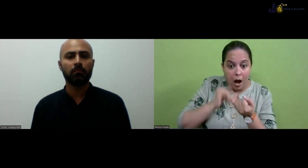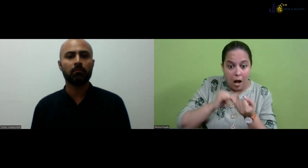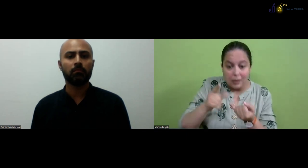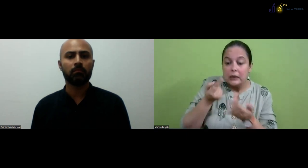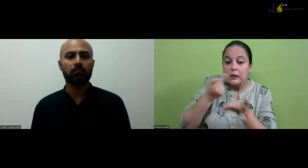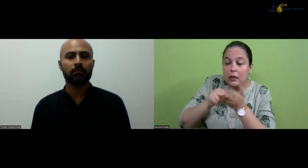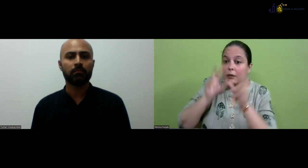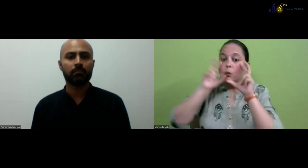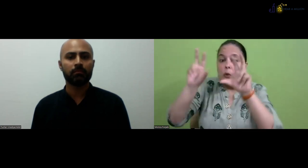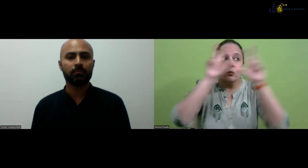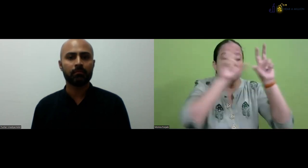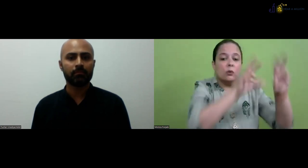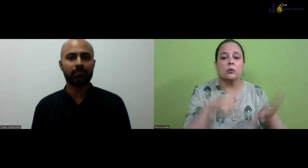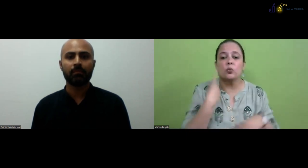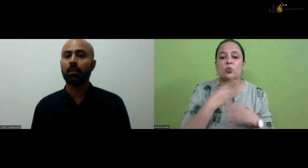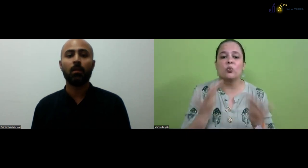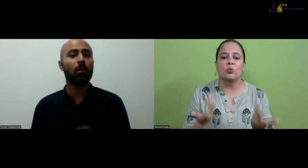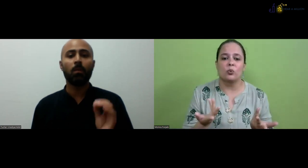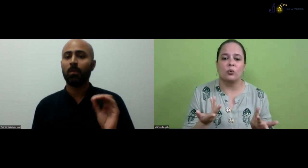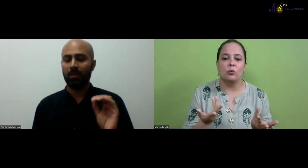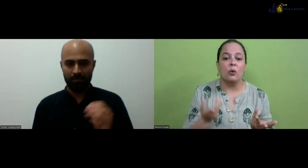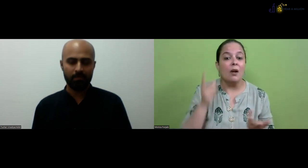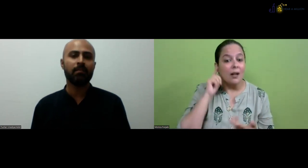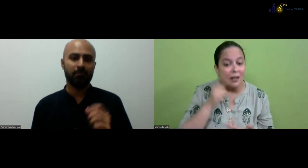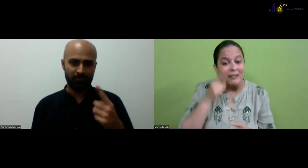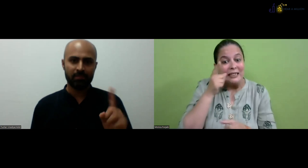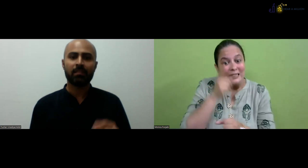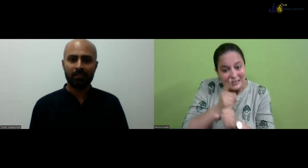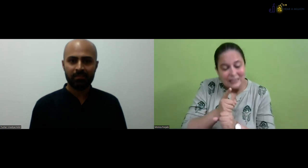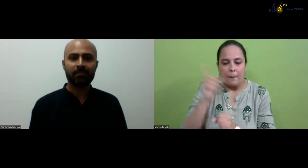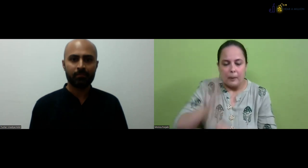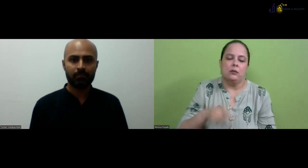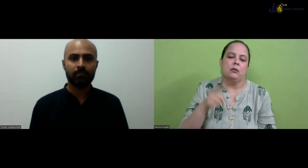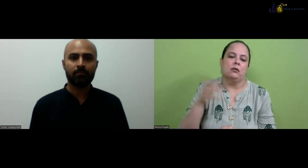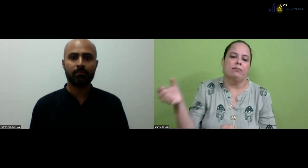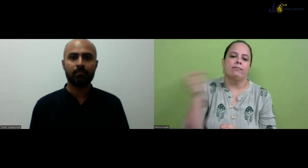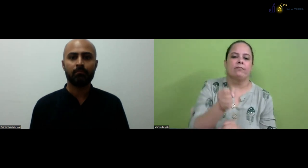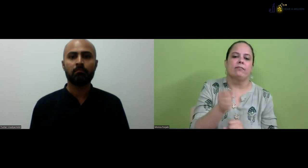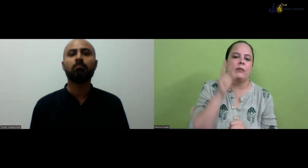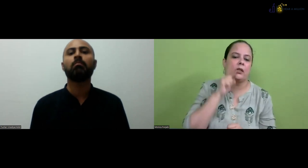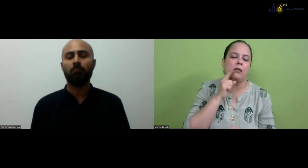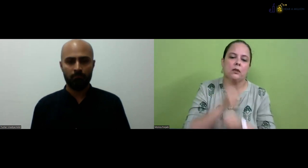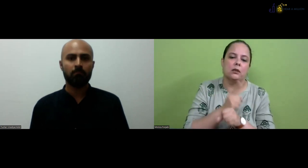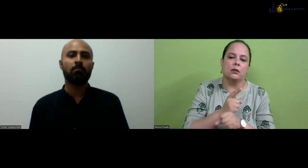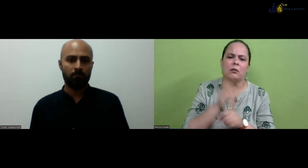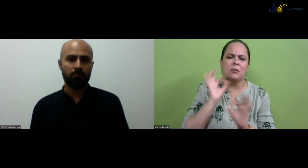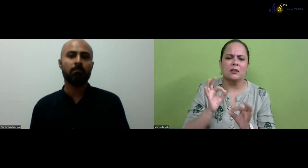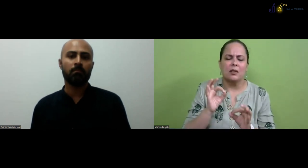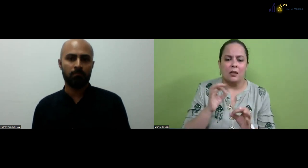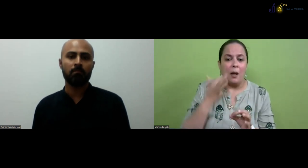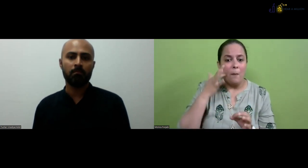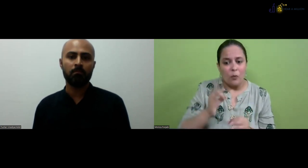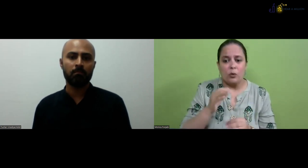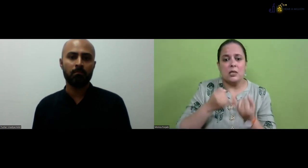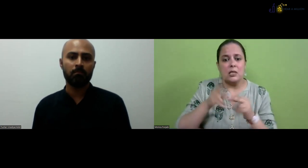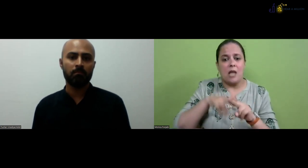a deaf teacher to teach ISL, then they accommodate it with the lesson plan. So we will watch and who will support us.